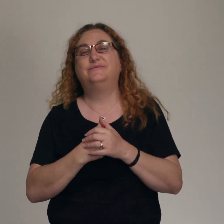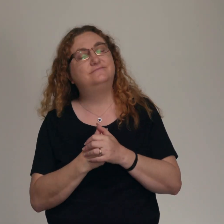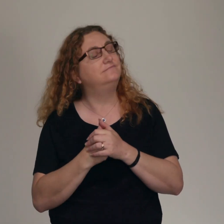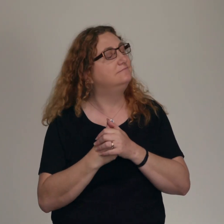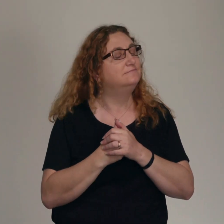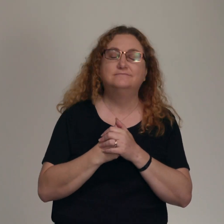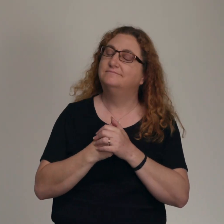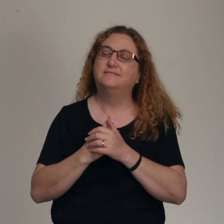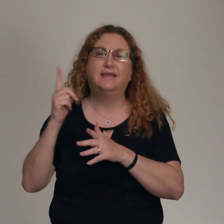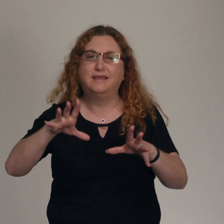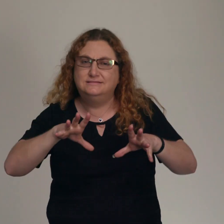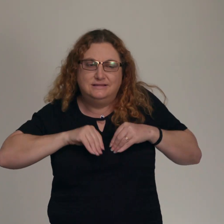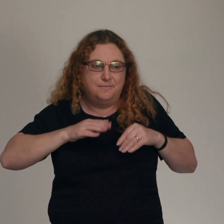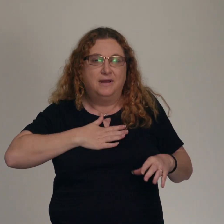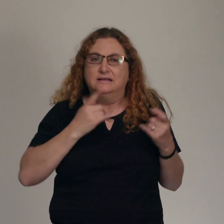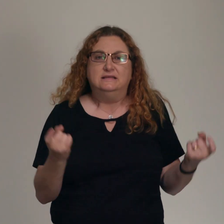then You would bear my cross